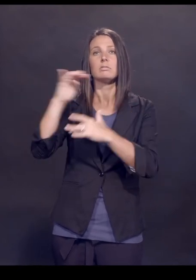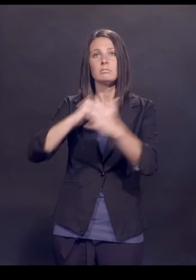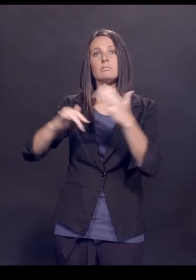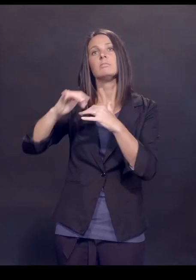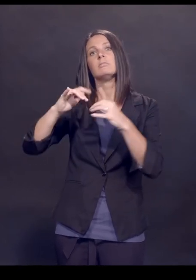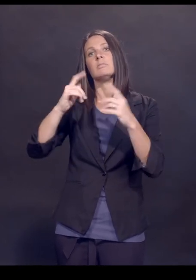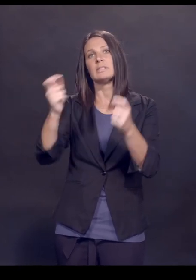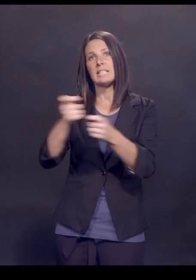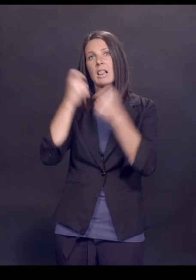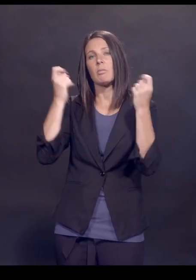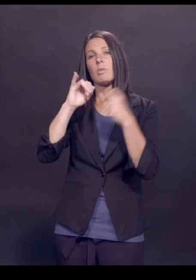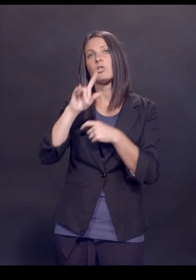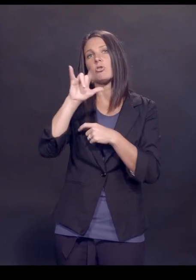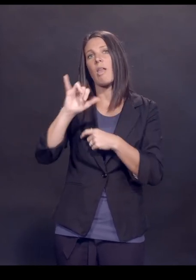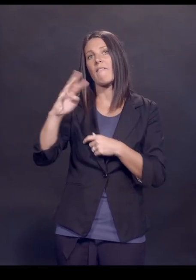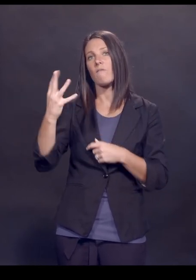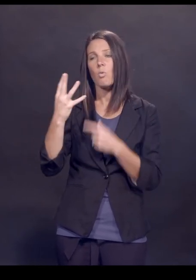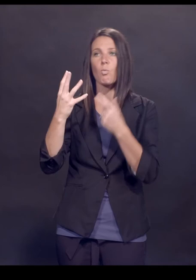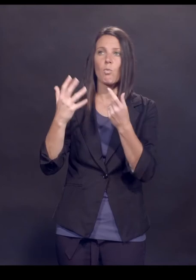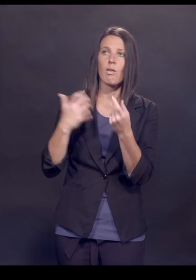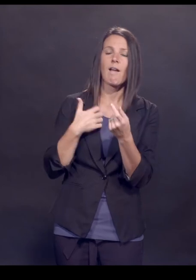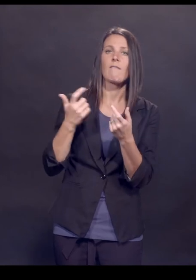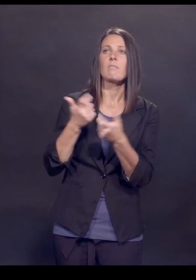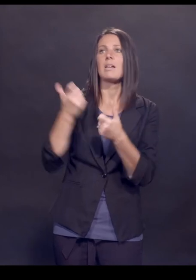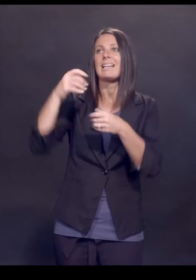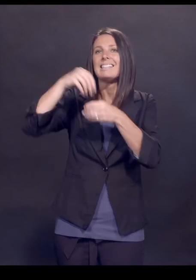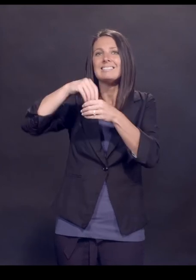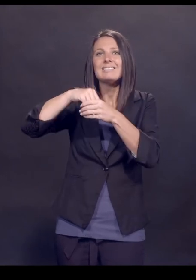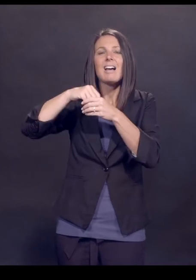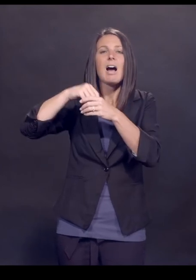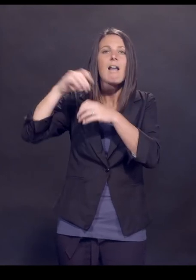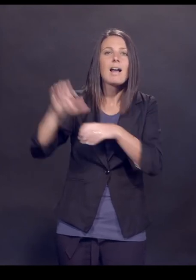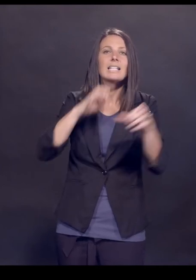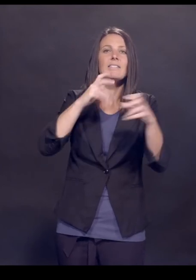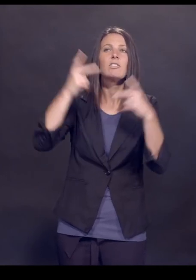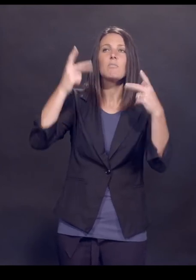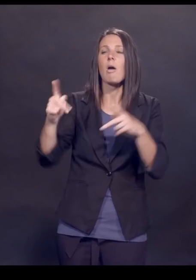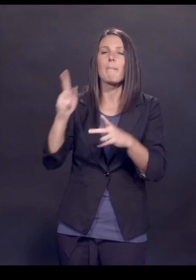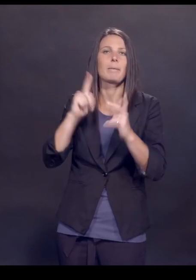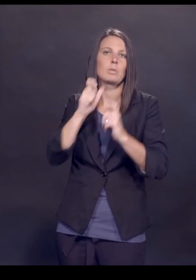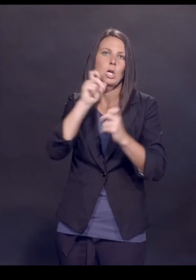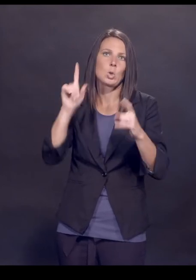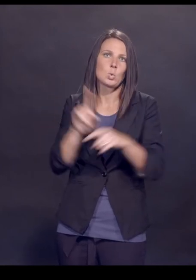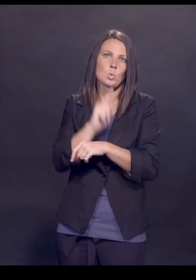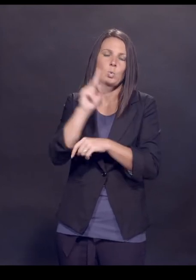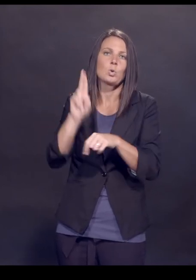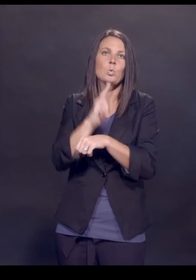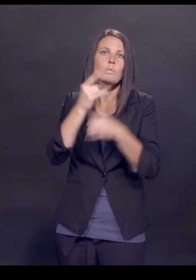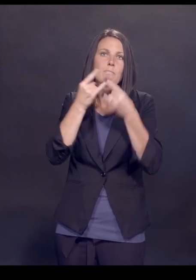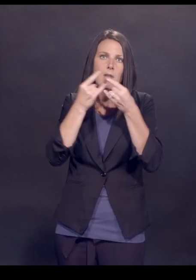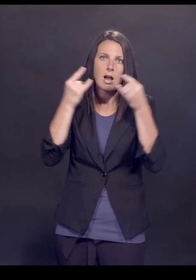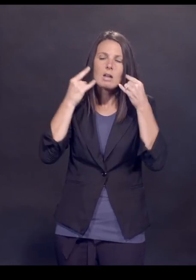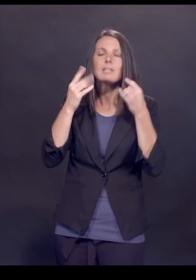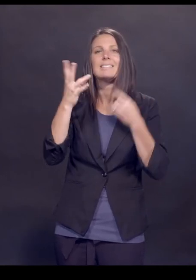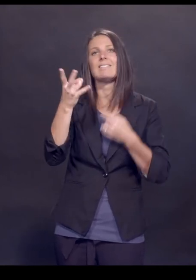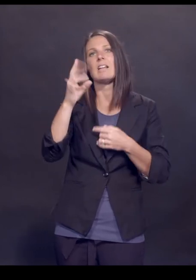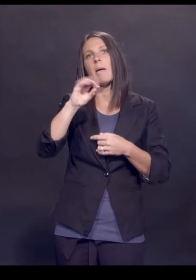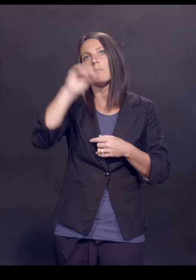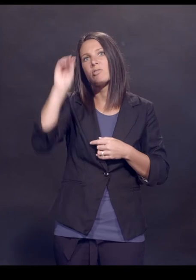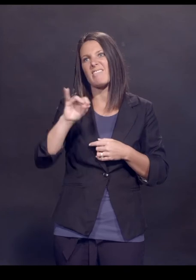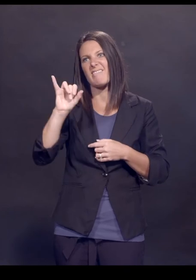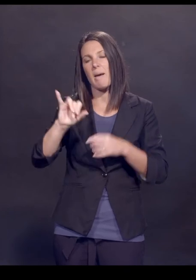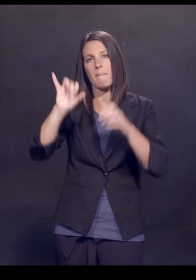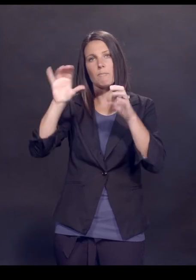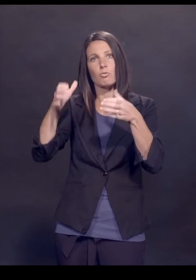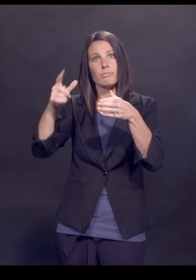4th. They have sort of indoor activities in which many people didn't wear masks. And although 79% of people in that